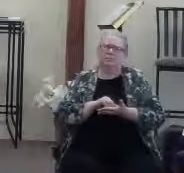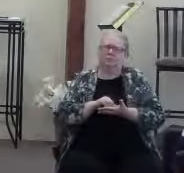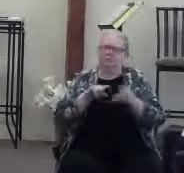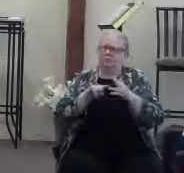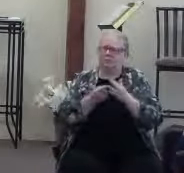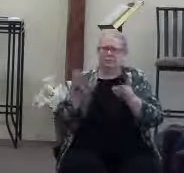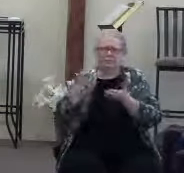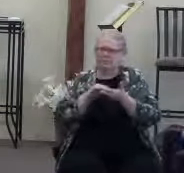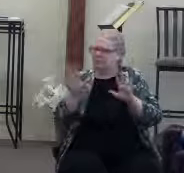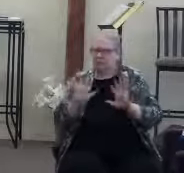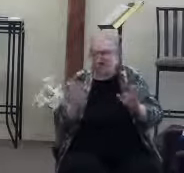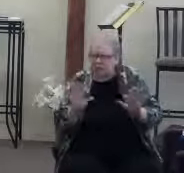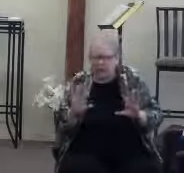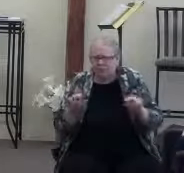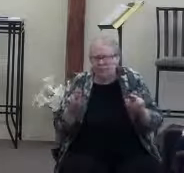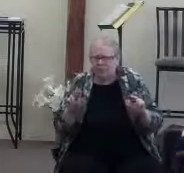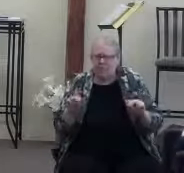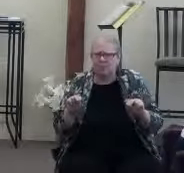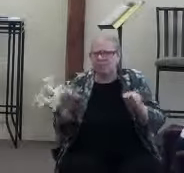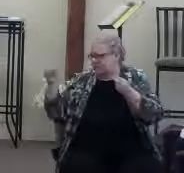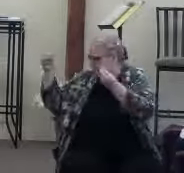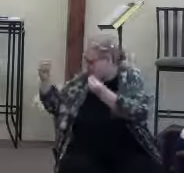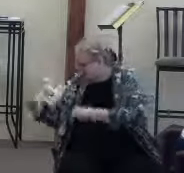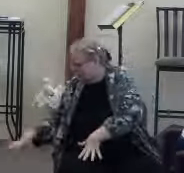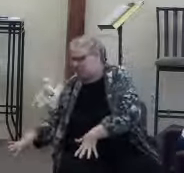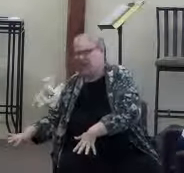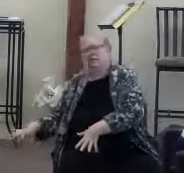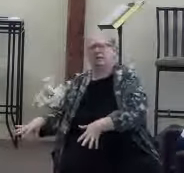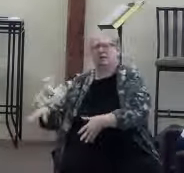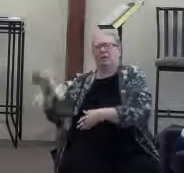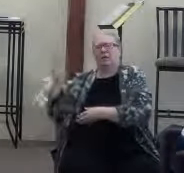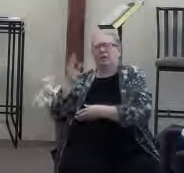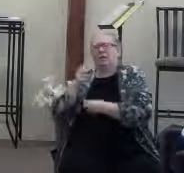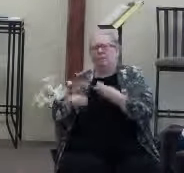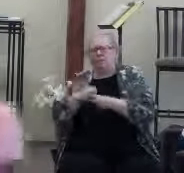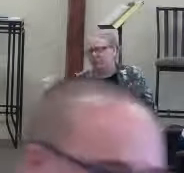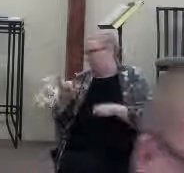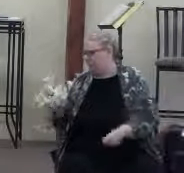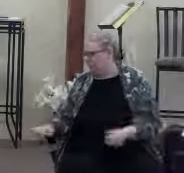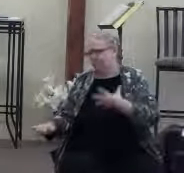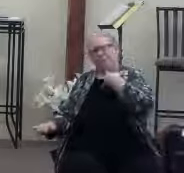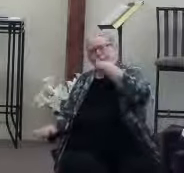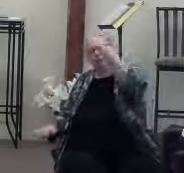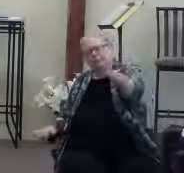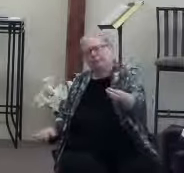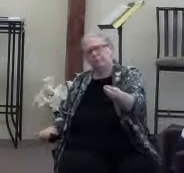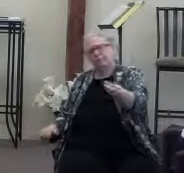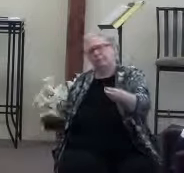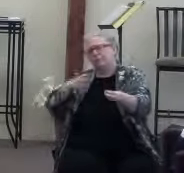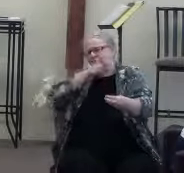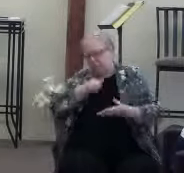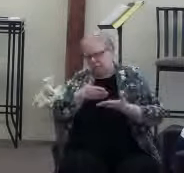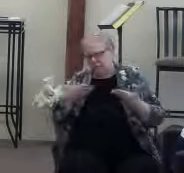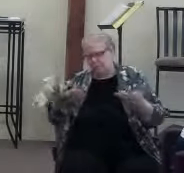and start all over. Leave your mess right here, whatever it was, and walk away. Old things